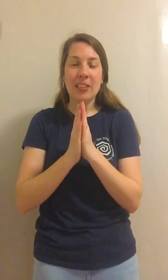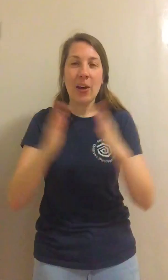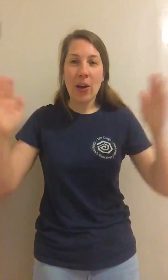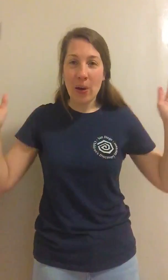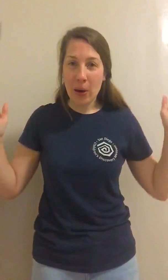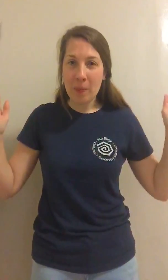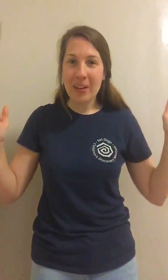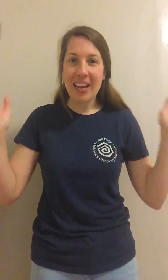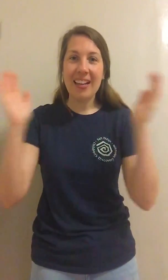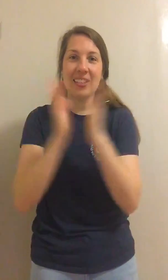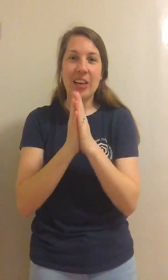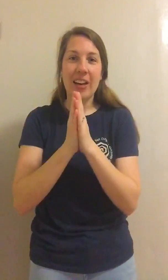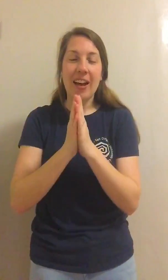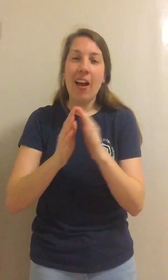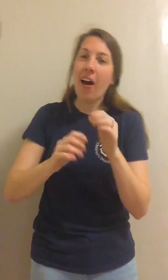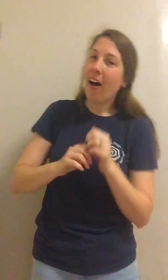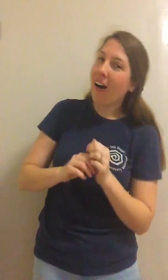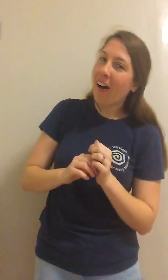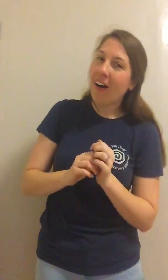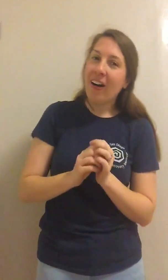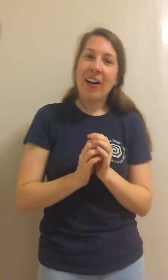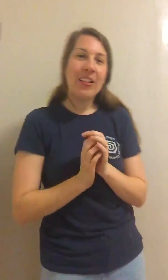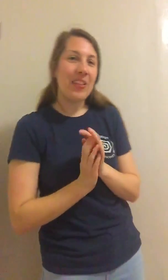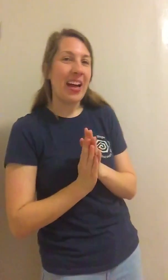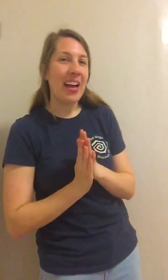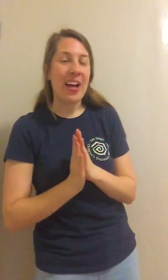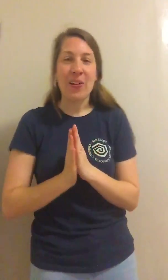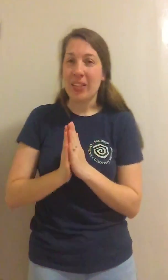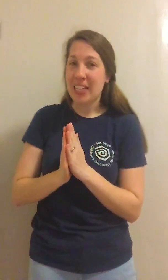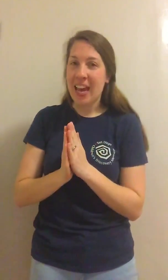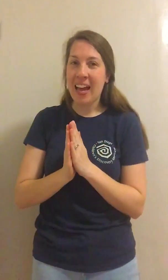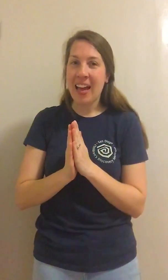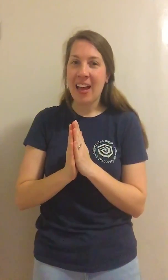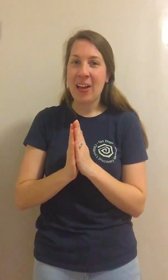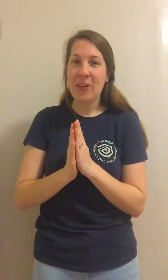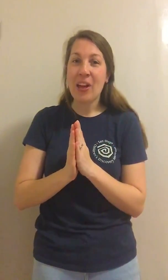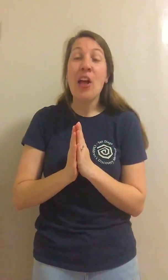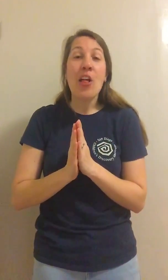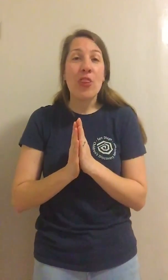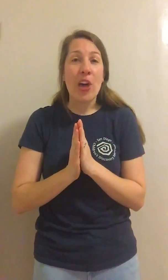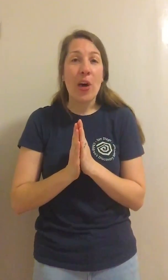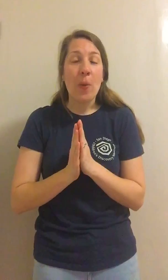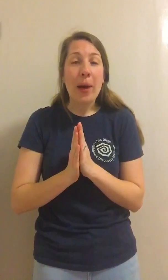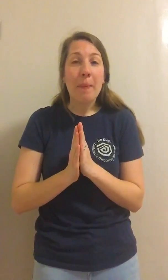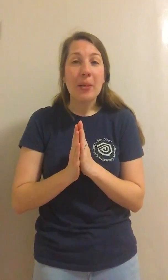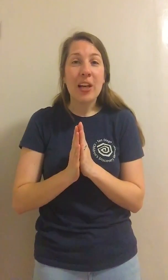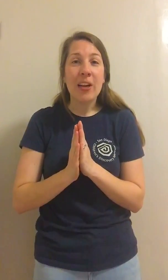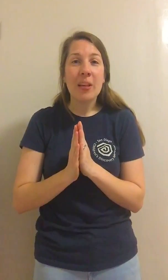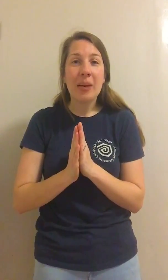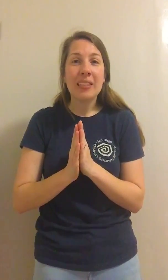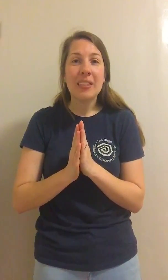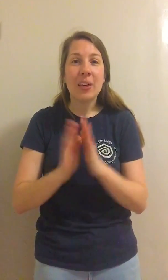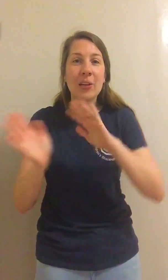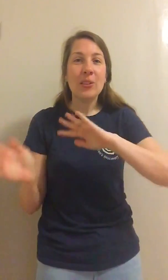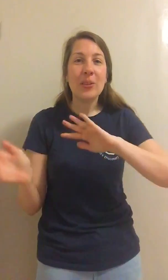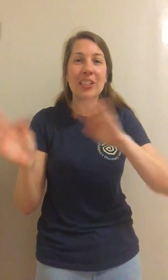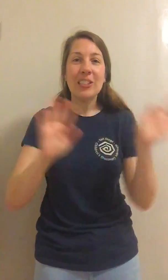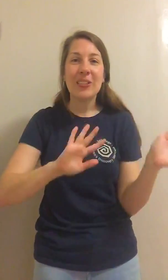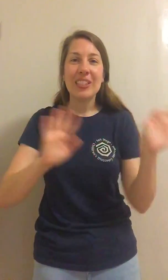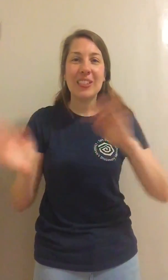go open and shut, all around the town. The wipers on the bus go swish, swish,